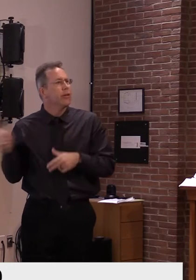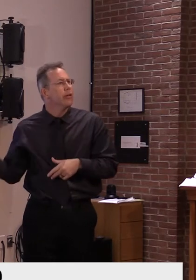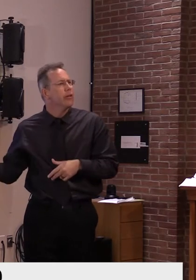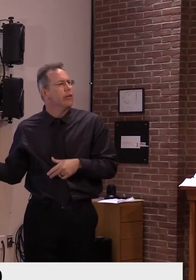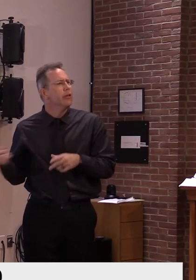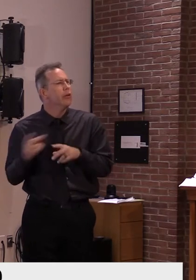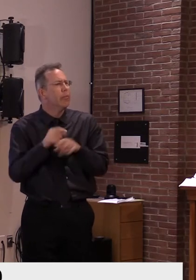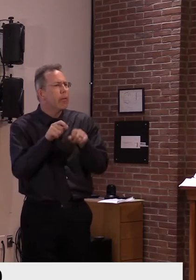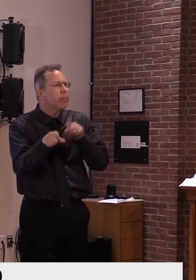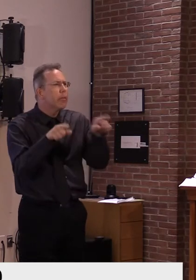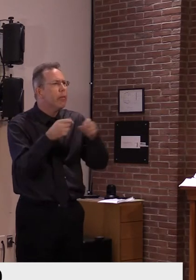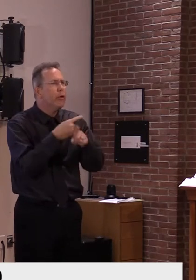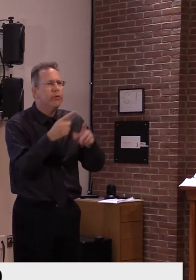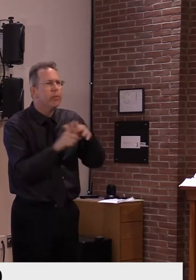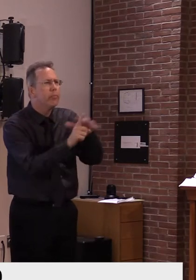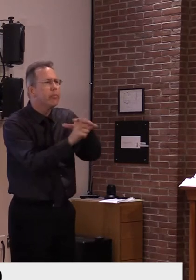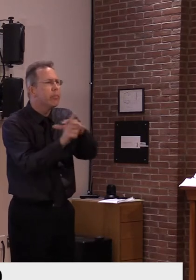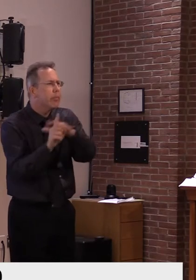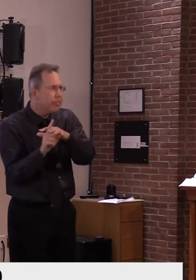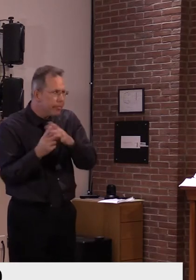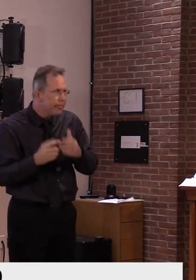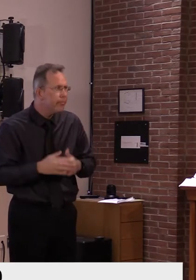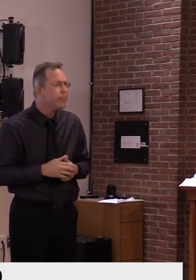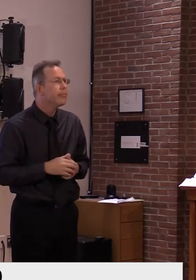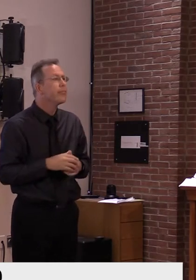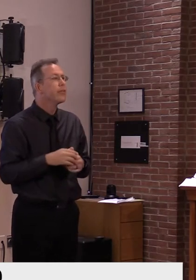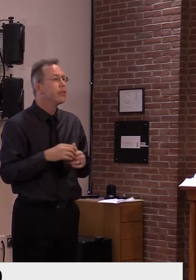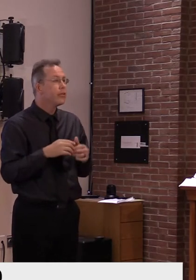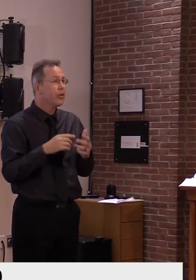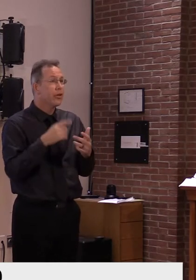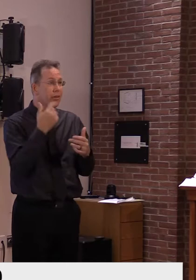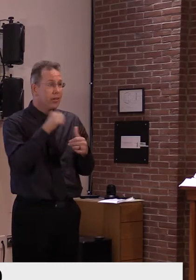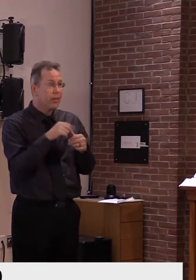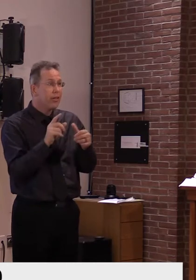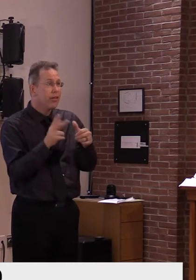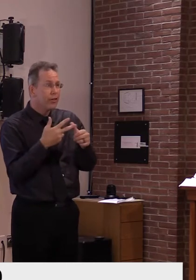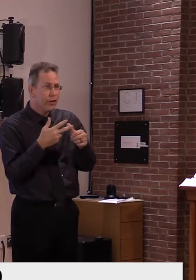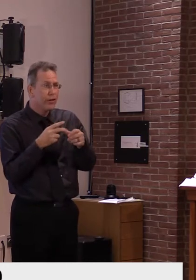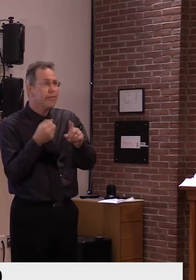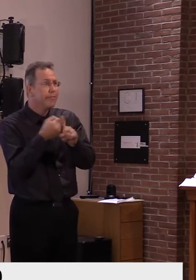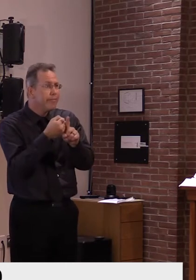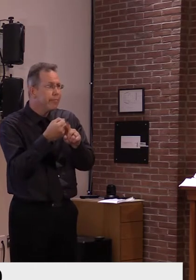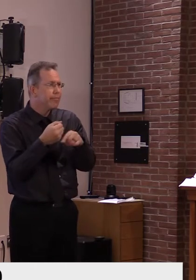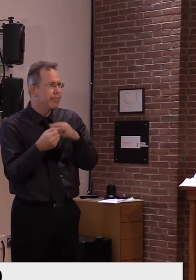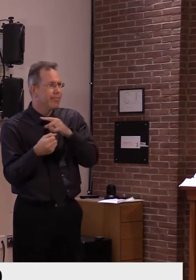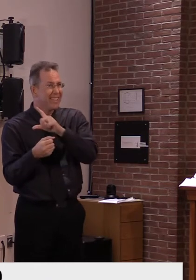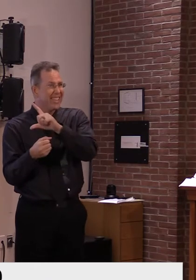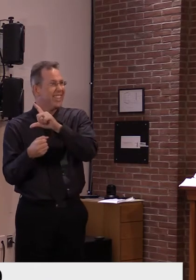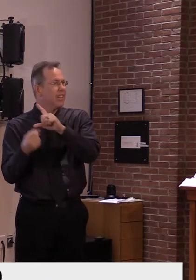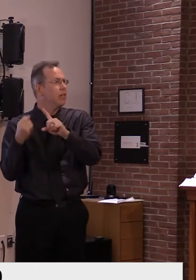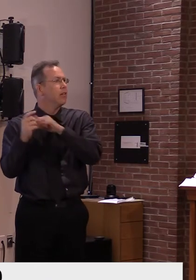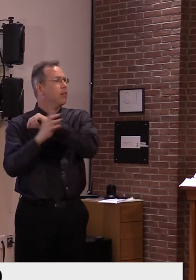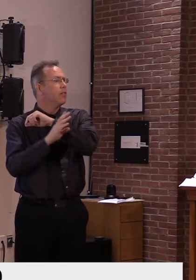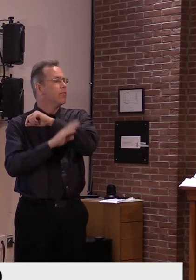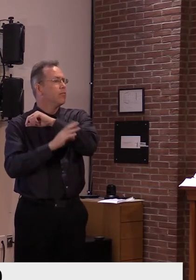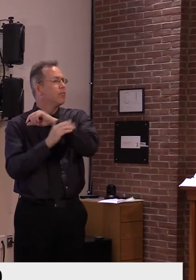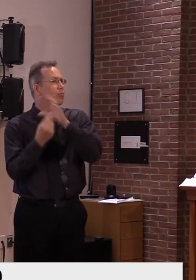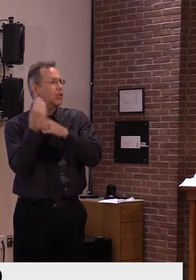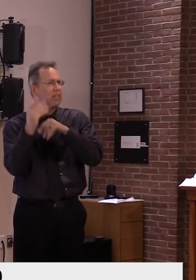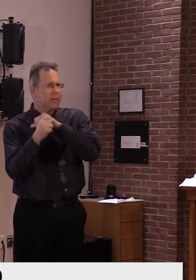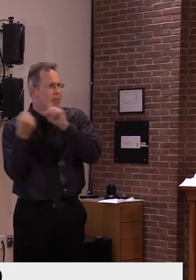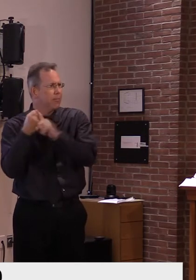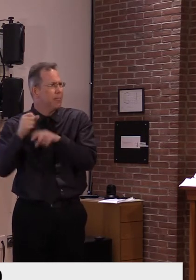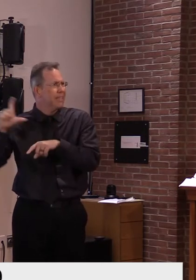last couple of weeks as compared obviously to the first peak and to what happened in Winooski as well. So those are the